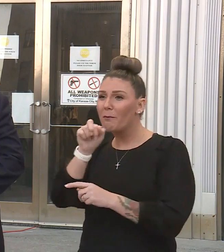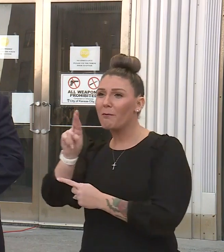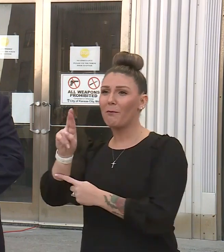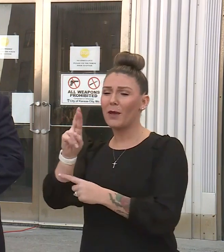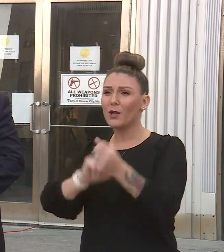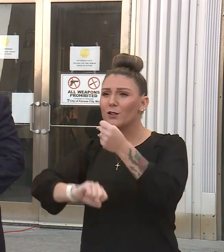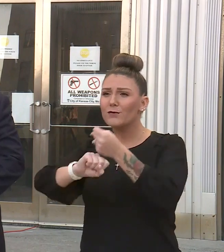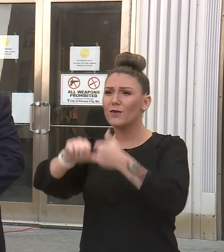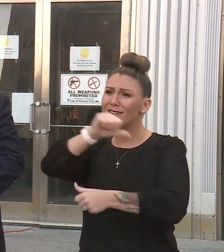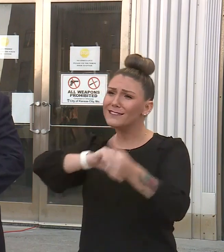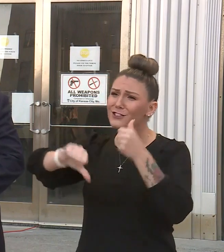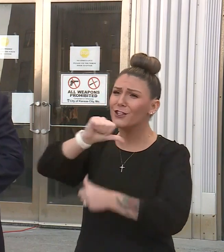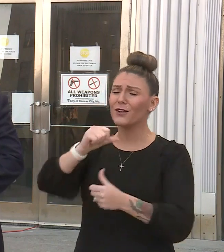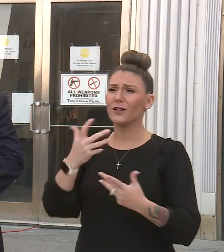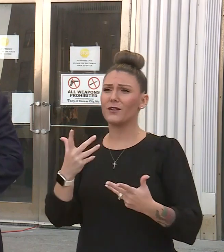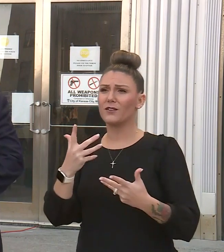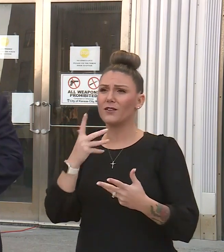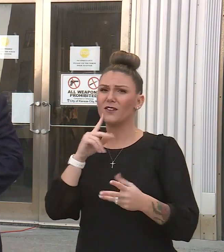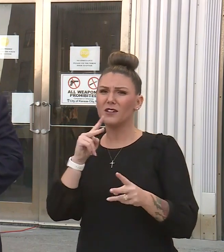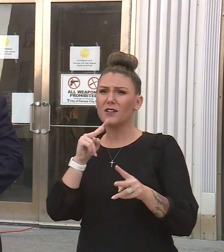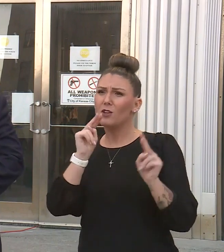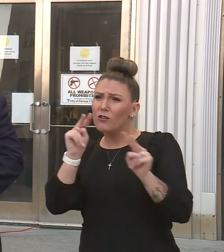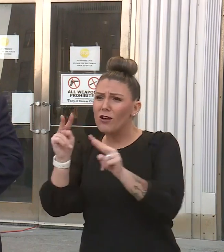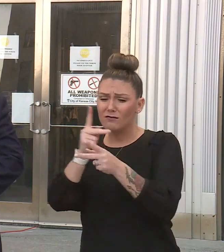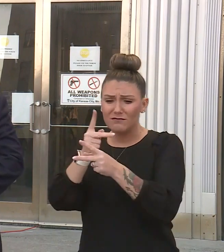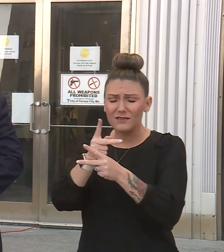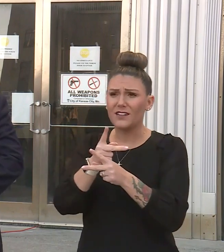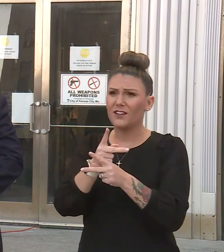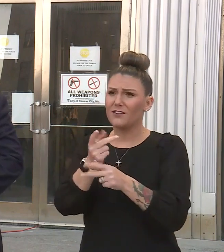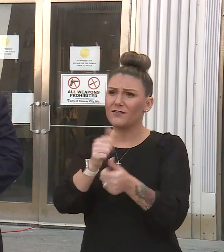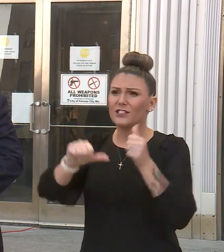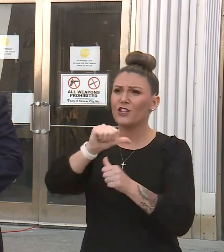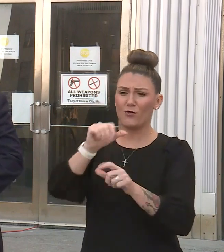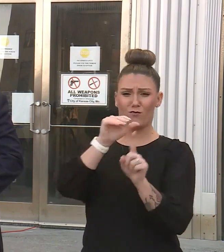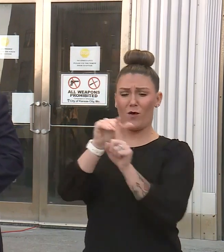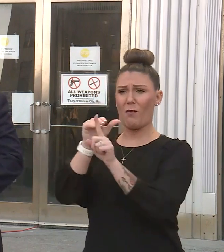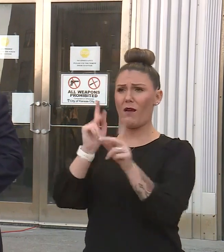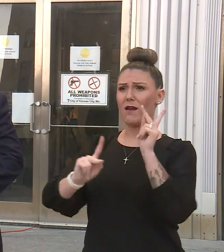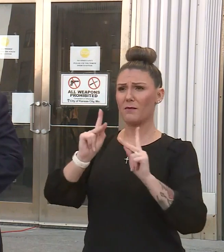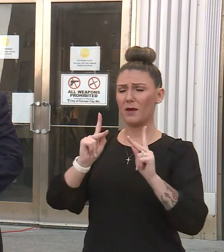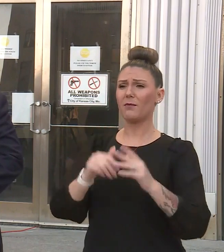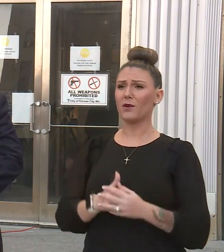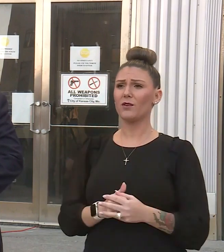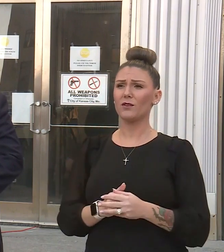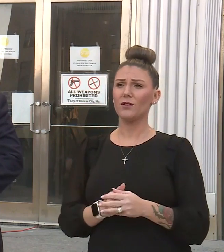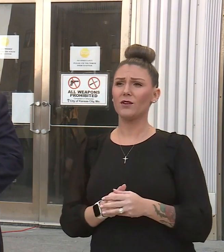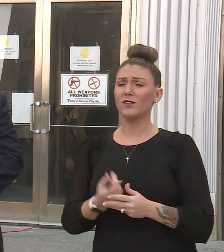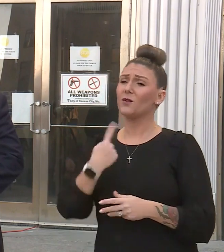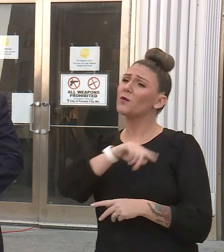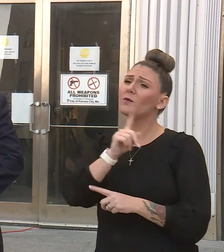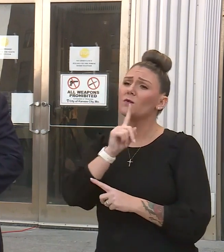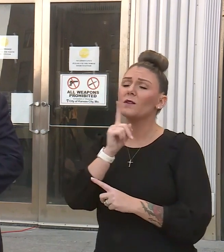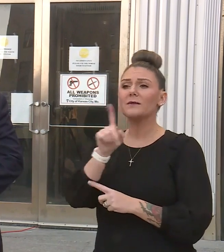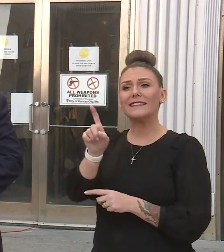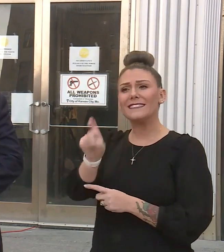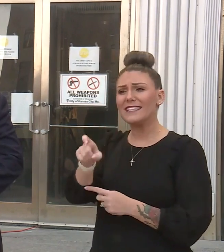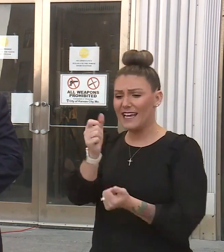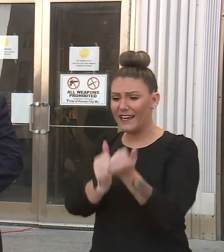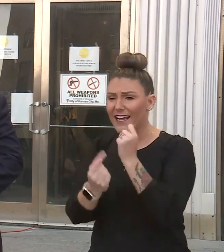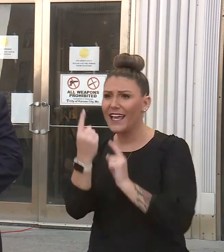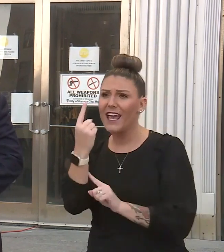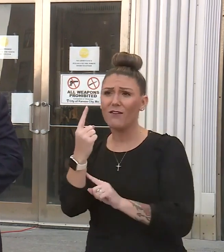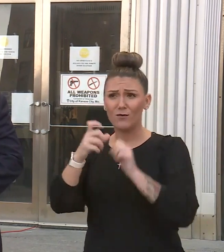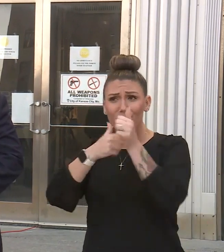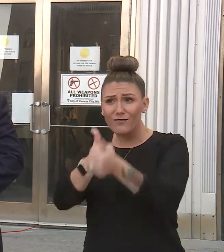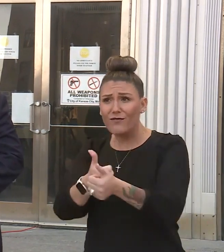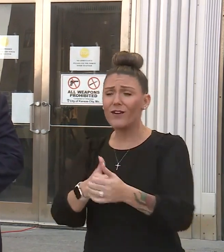each other looking out for each other and reminding folks. So we really need everybody to get